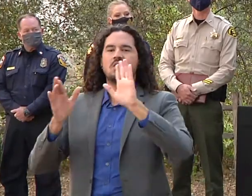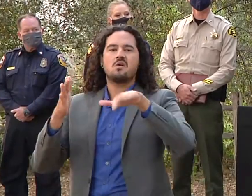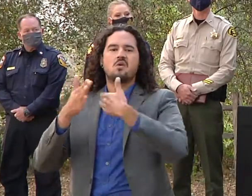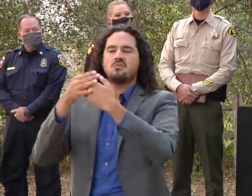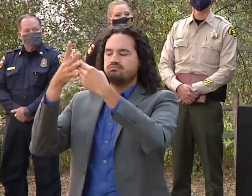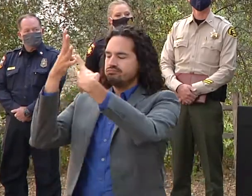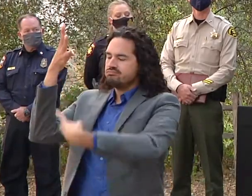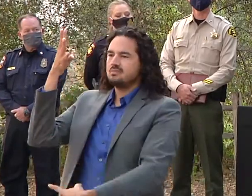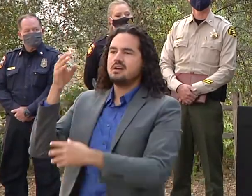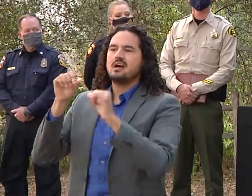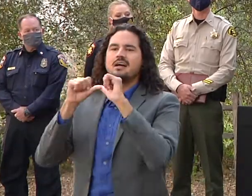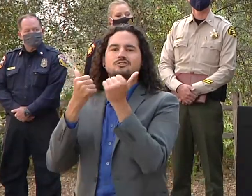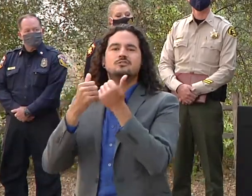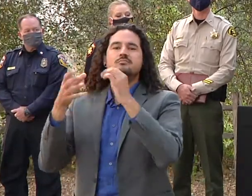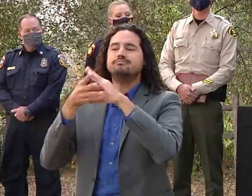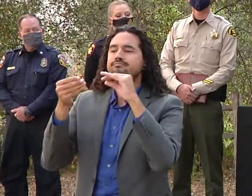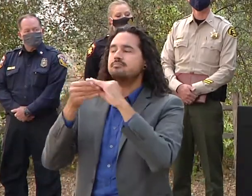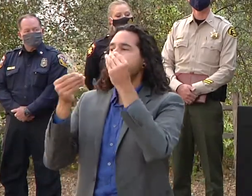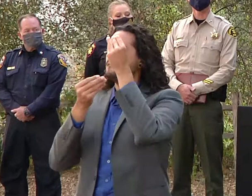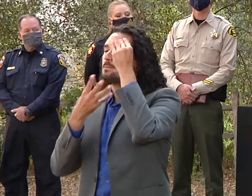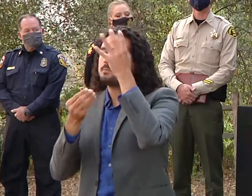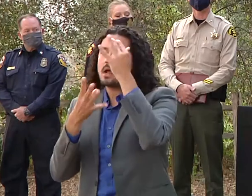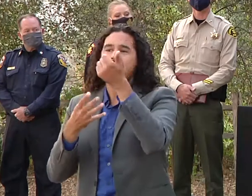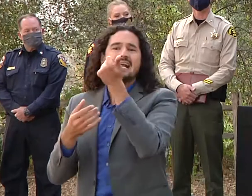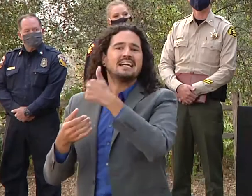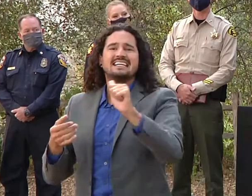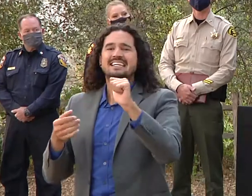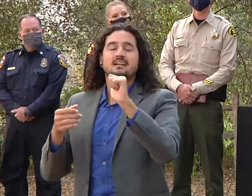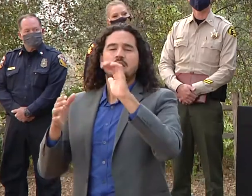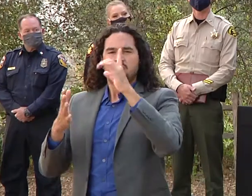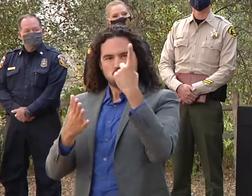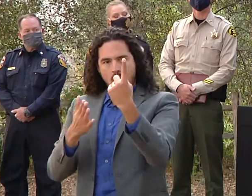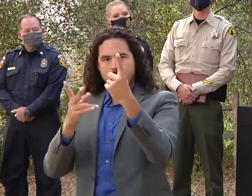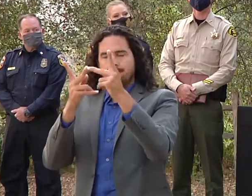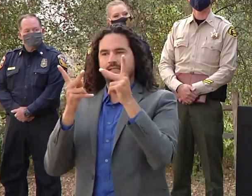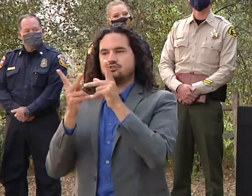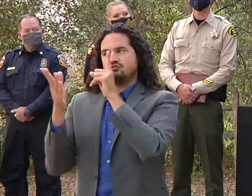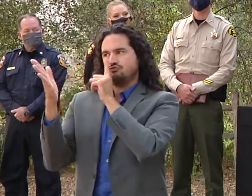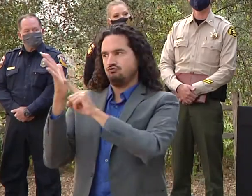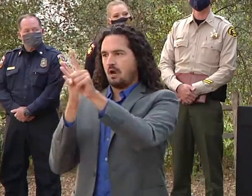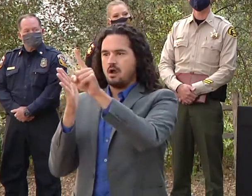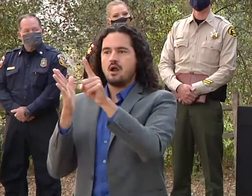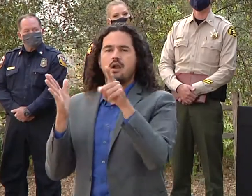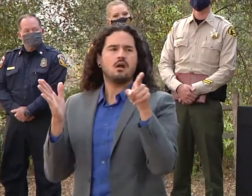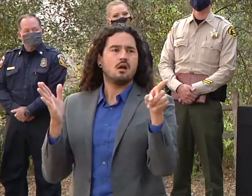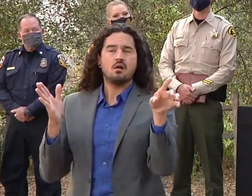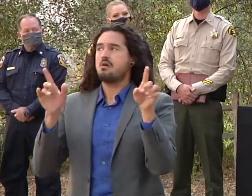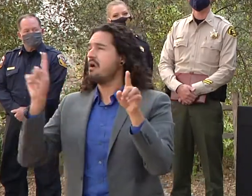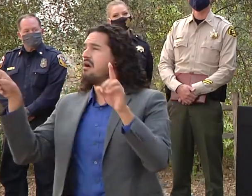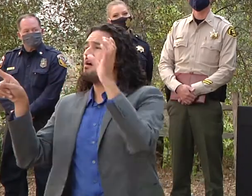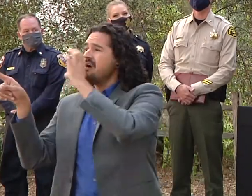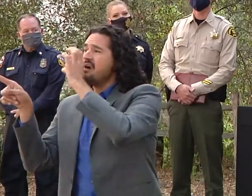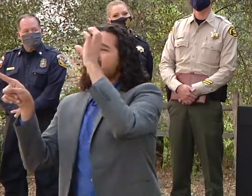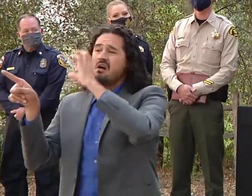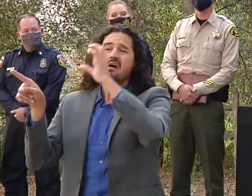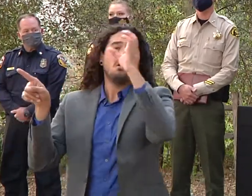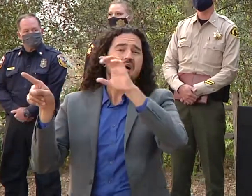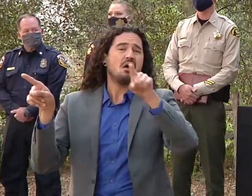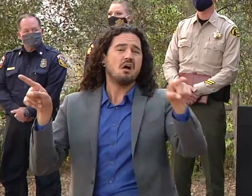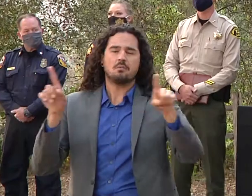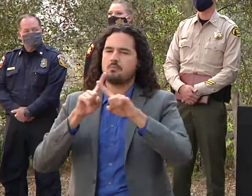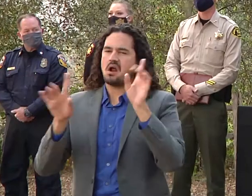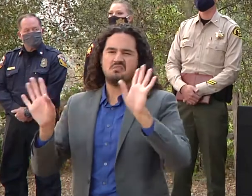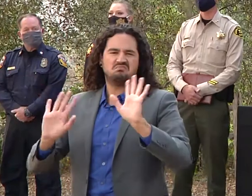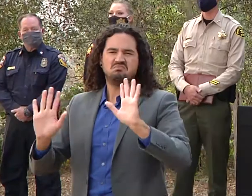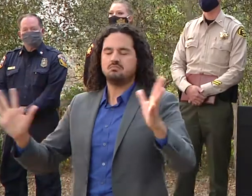information. So it's all linked from one place. Obviously, you can go to other agency websites and find that information. We're trying to pull all of that into that